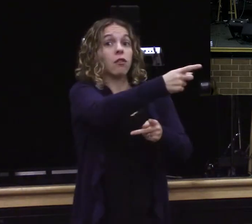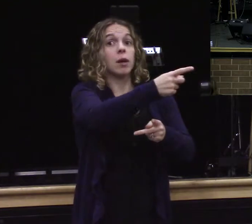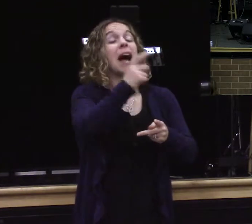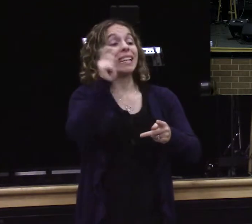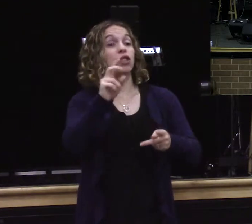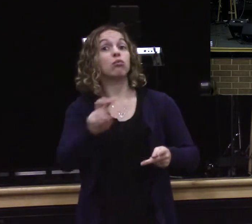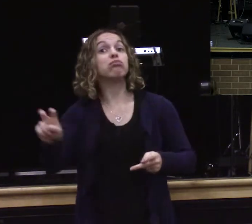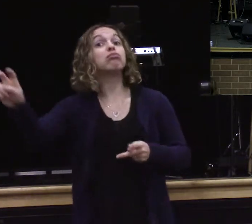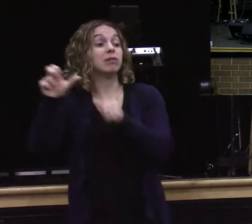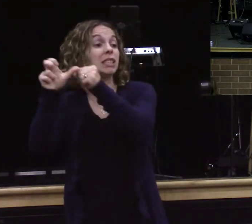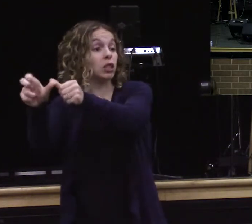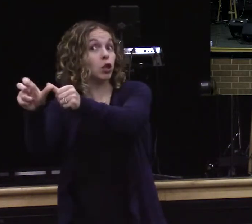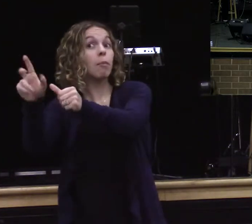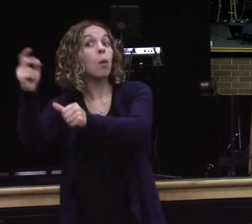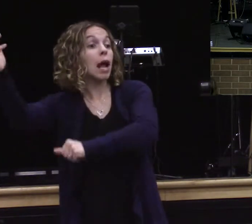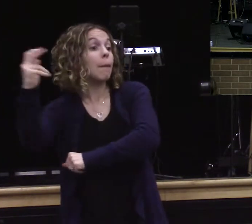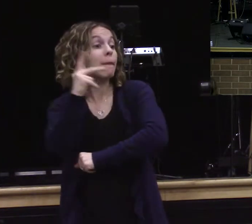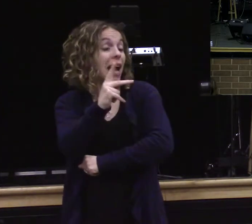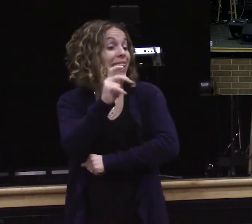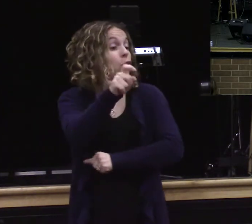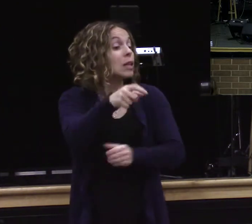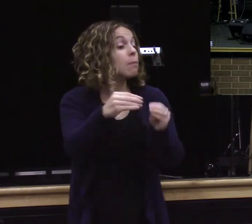You see the Samaritan lived by the golden rule.